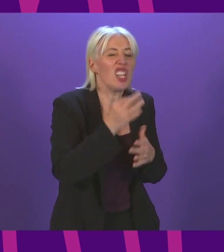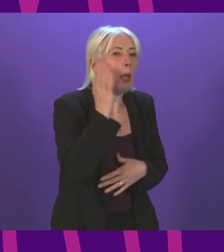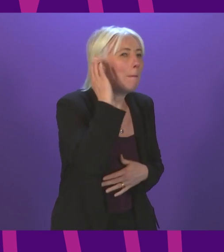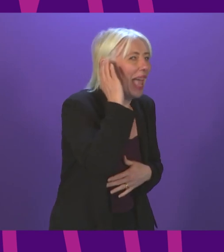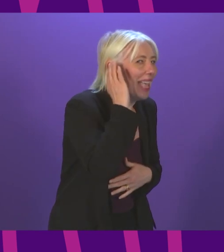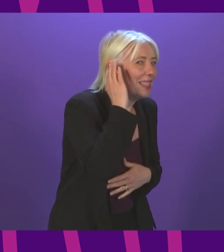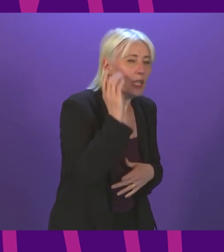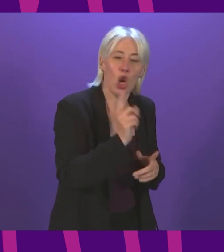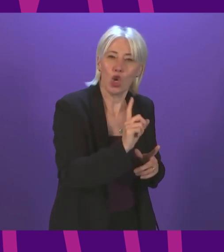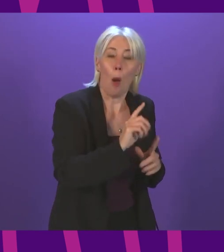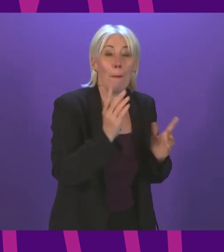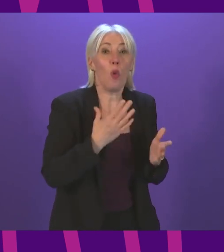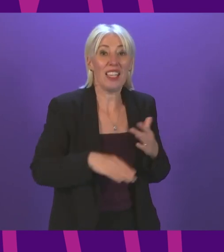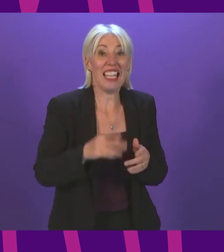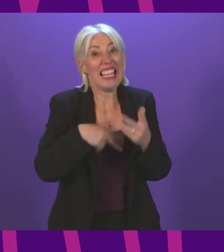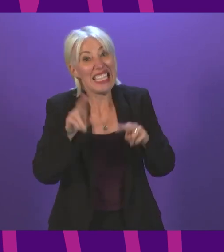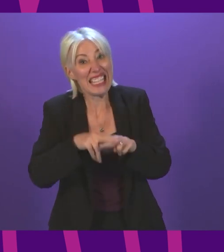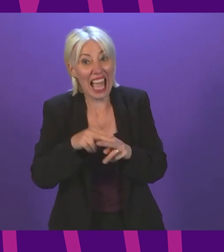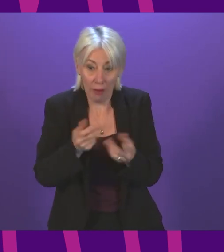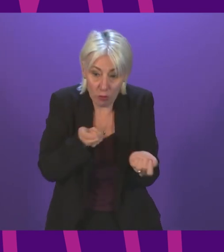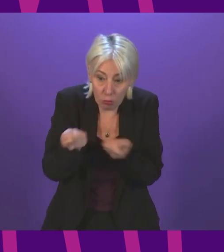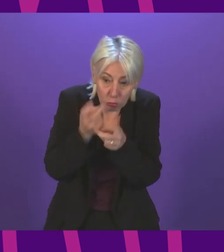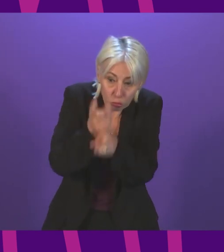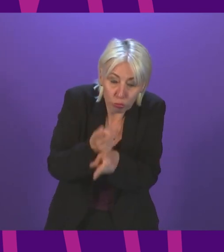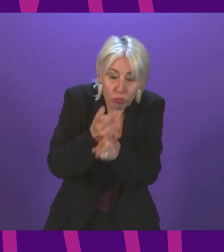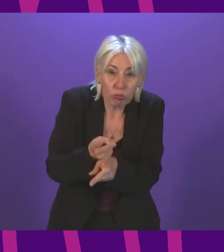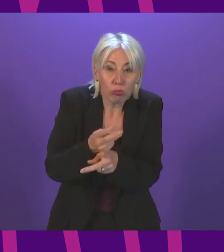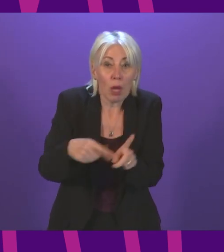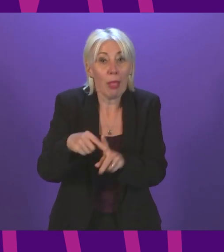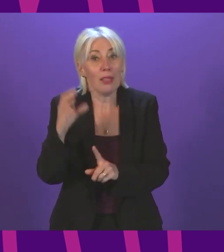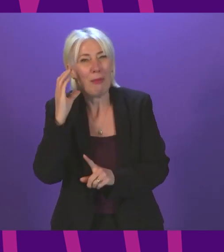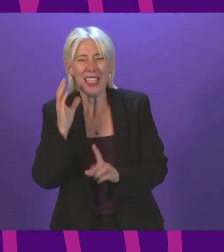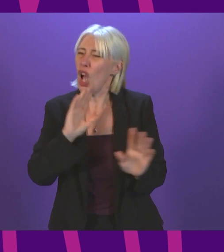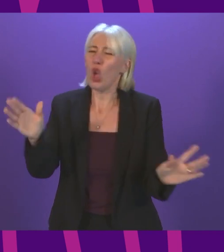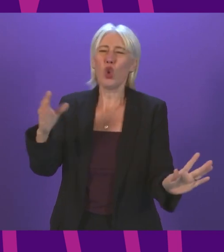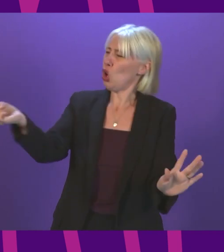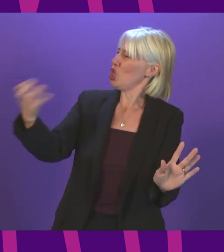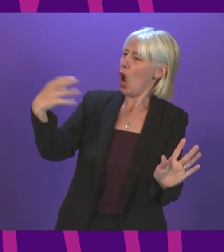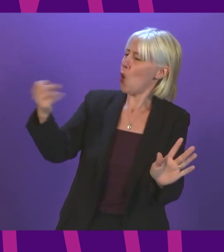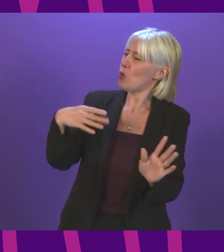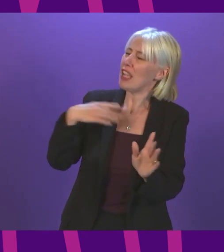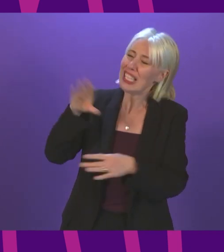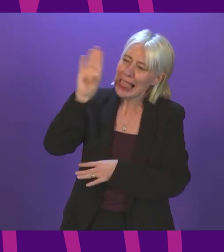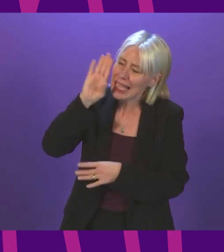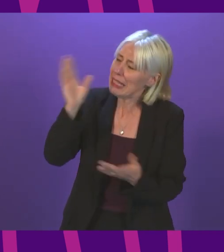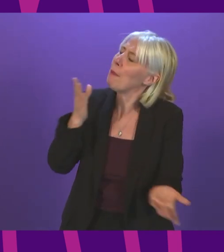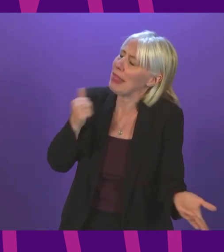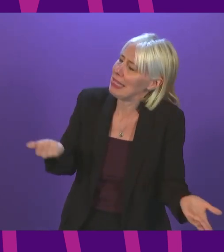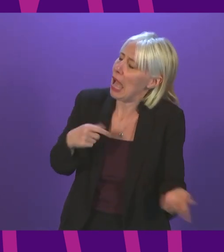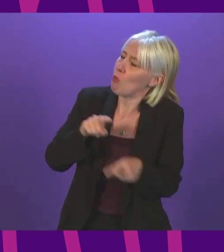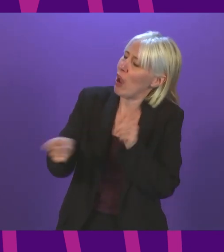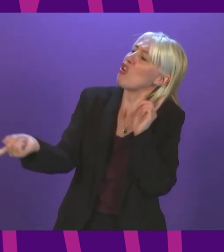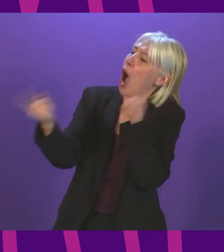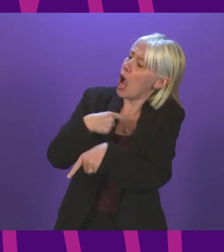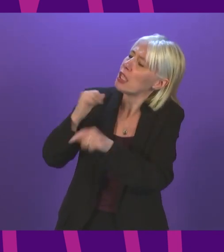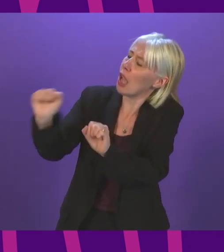to pull the workforce out of extremely busy hospitals and put them in. If she just listens as opposed to shouting from a sedentary physician, I'm trying to answer her question with all